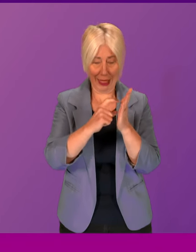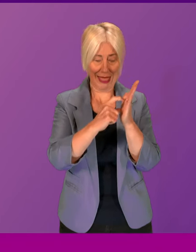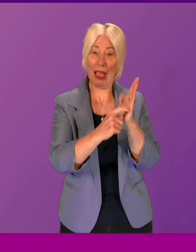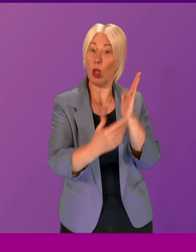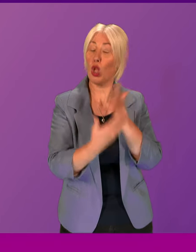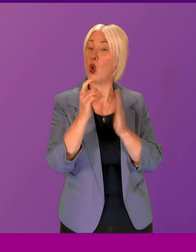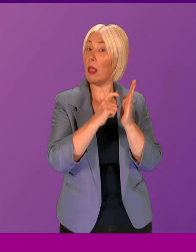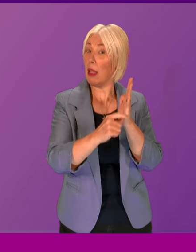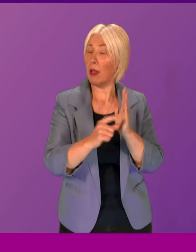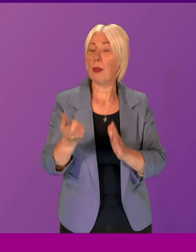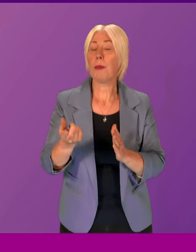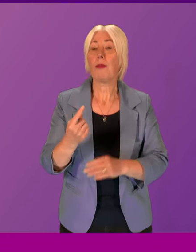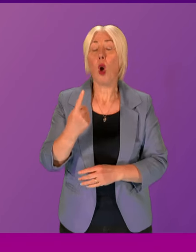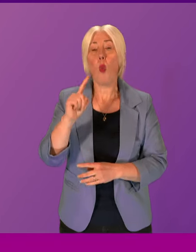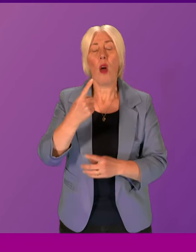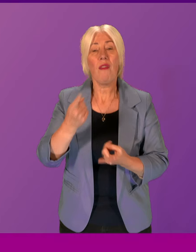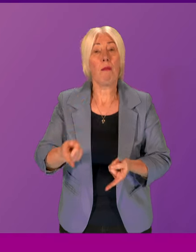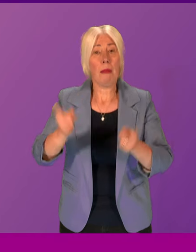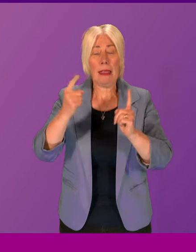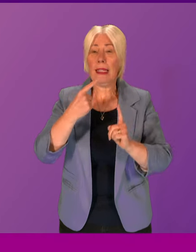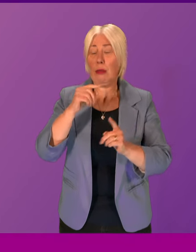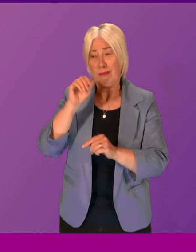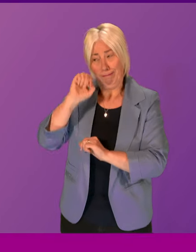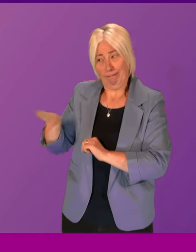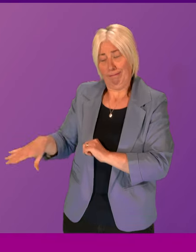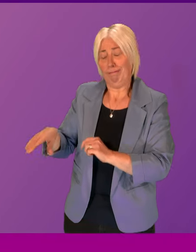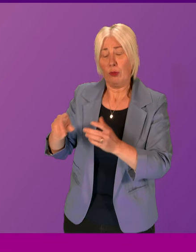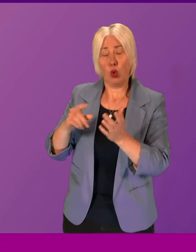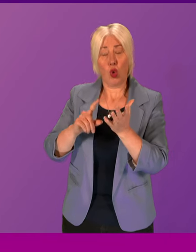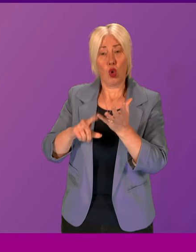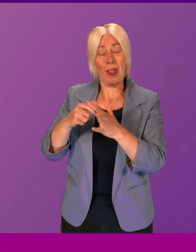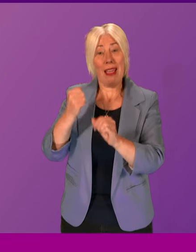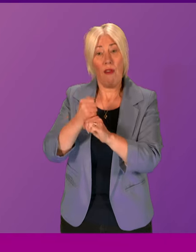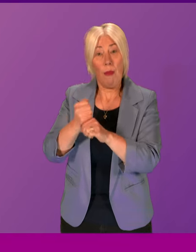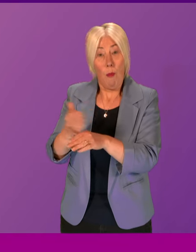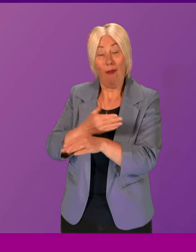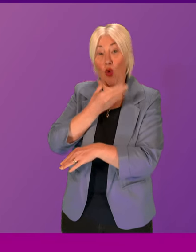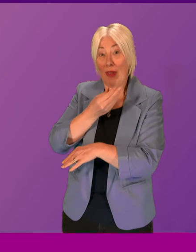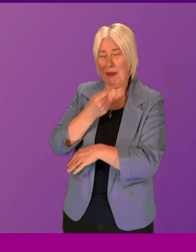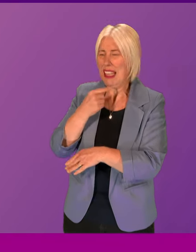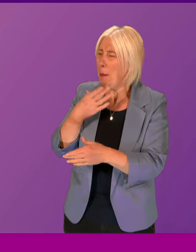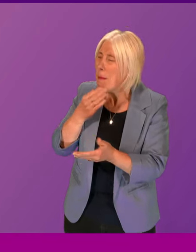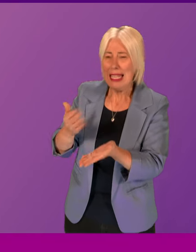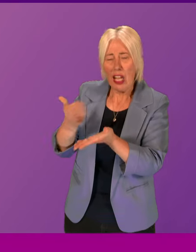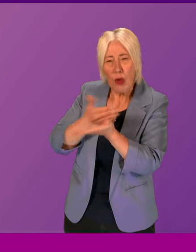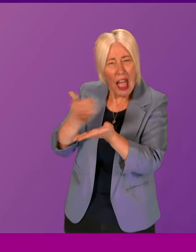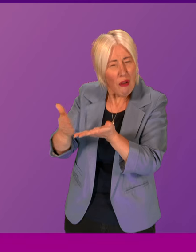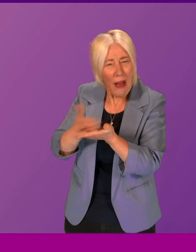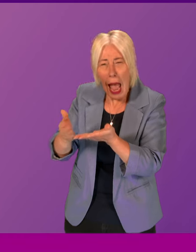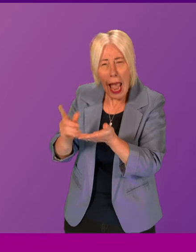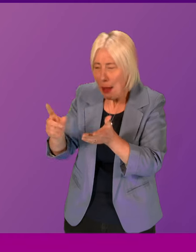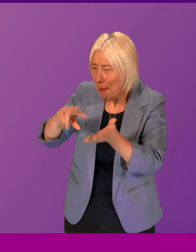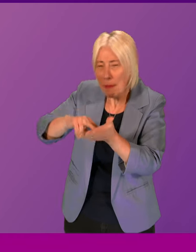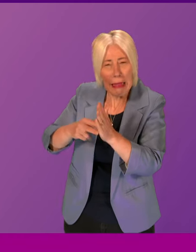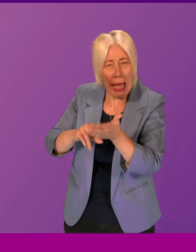The Rural Affairs Secretary, Mary Goujean, wrote to our UK Government counterpart before Christmas, for much-needed clarification on their plans.